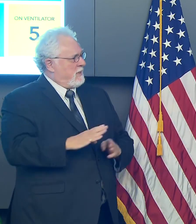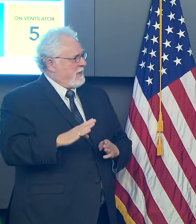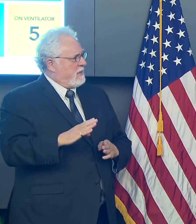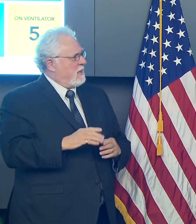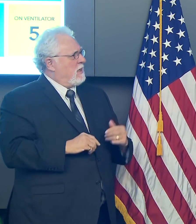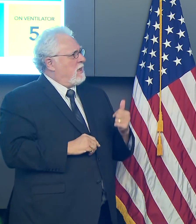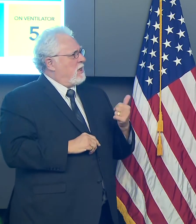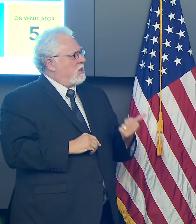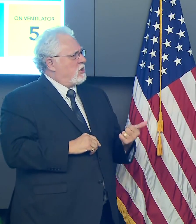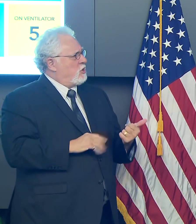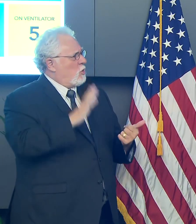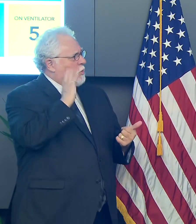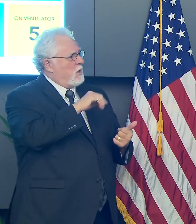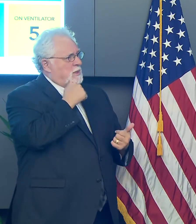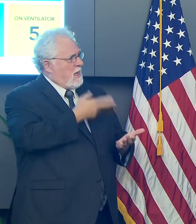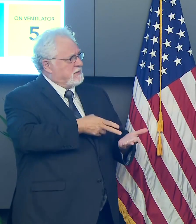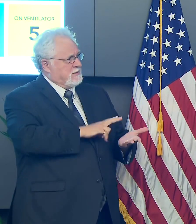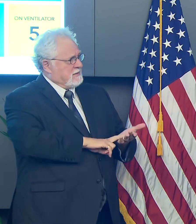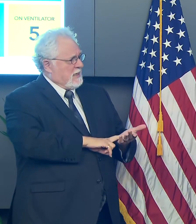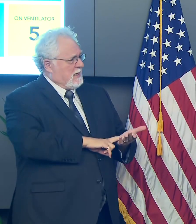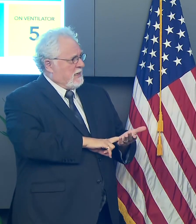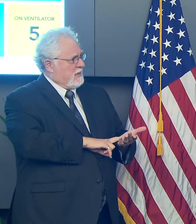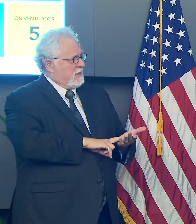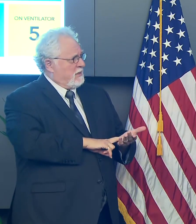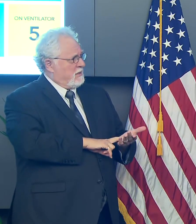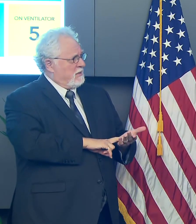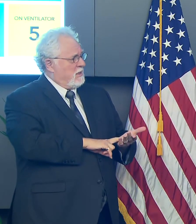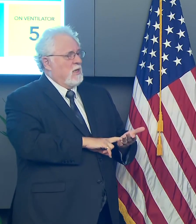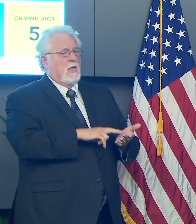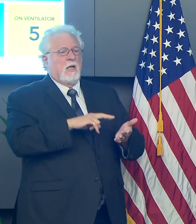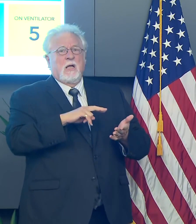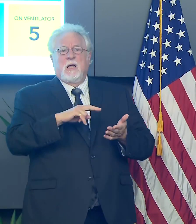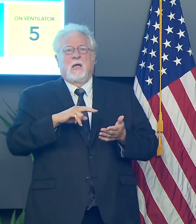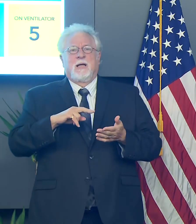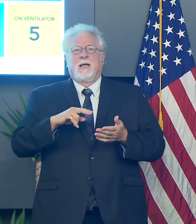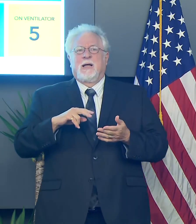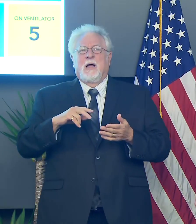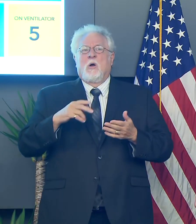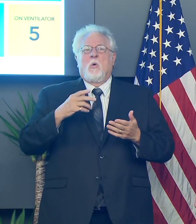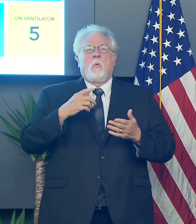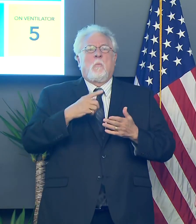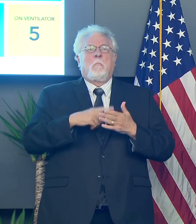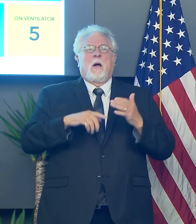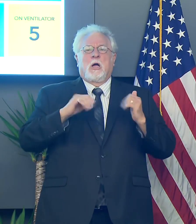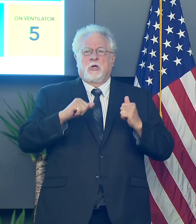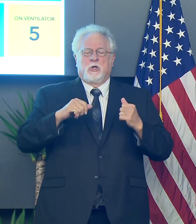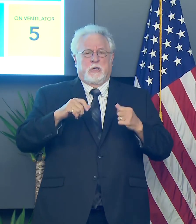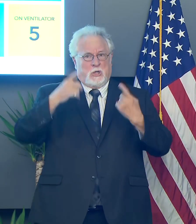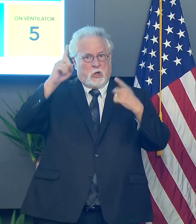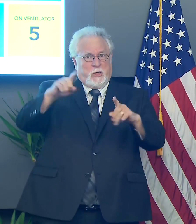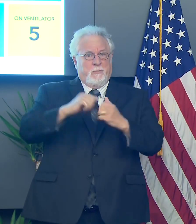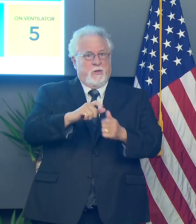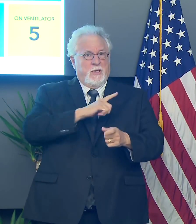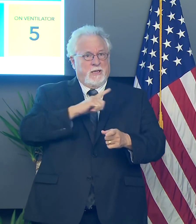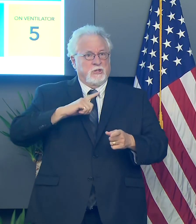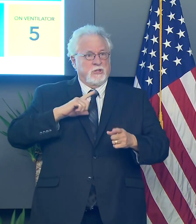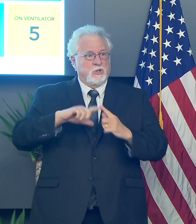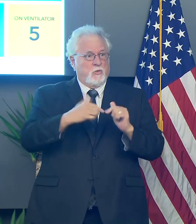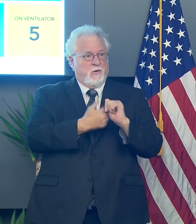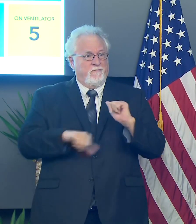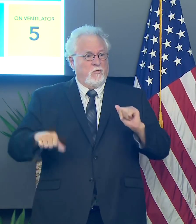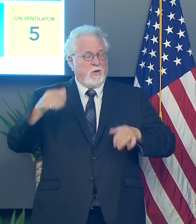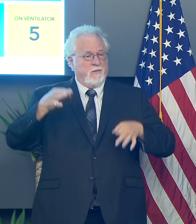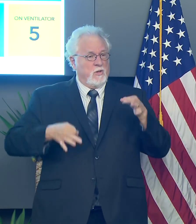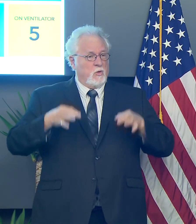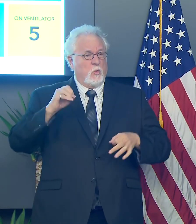that you will not sign off on it, right? Are you saying there can't be an agreement that's reached with the legislature that would avoid the poor crowd?